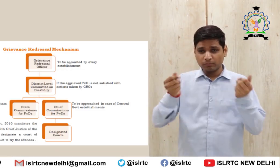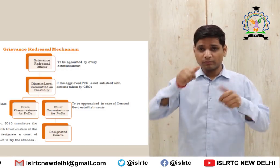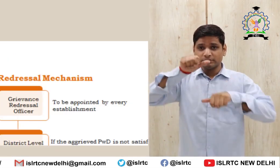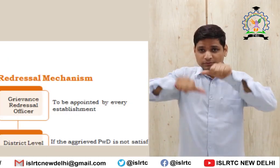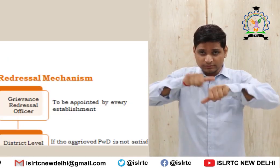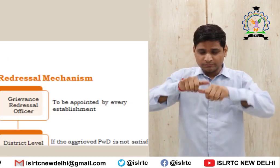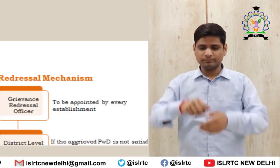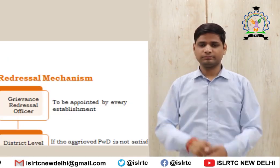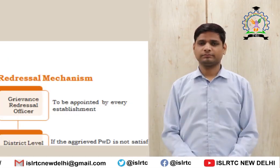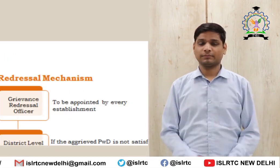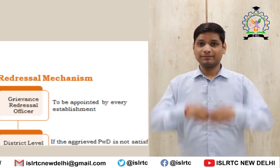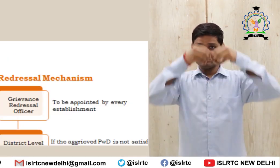Grievance Redressal Mechanism